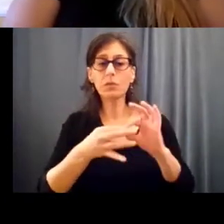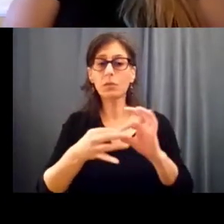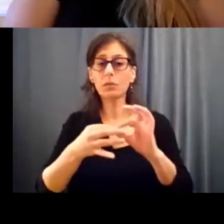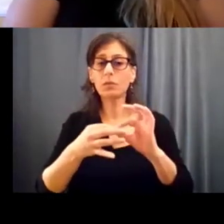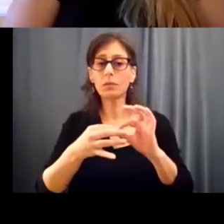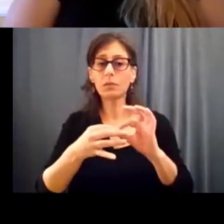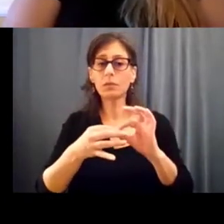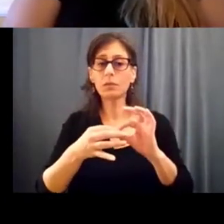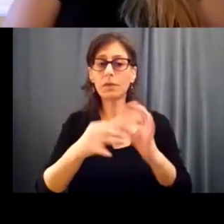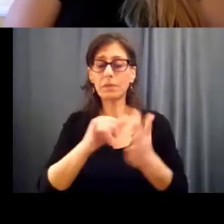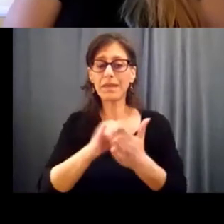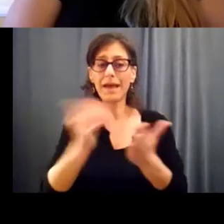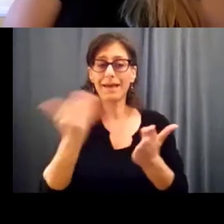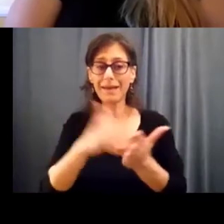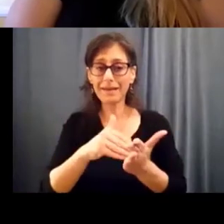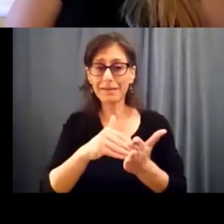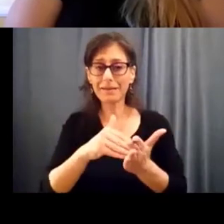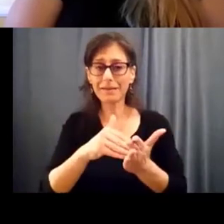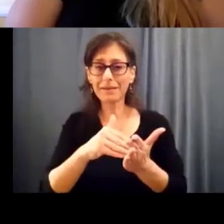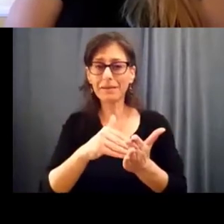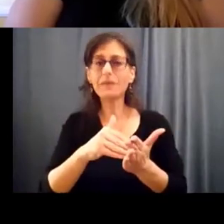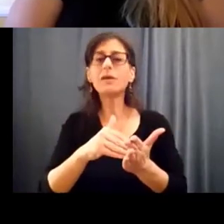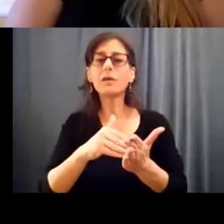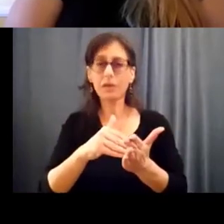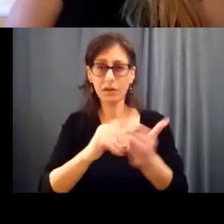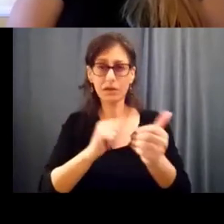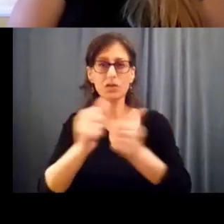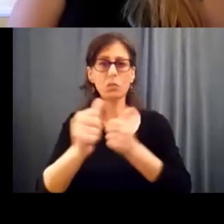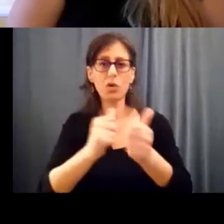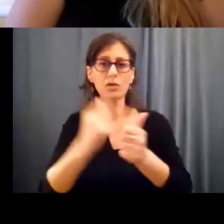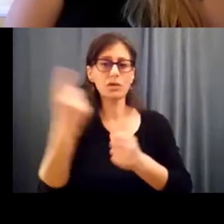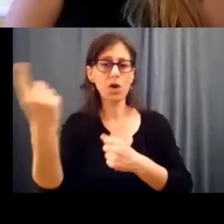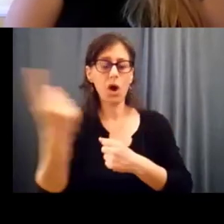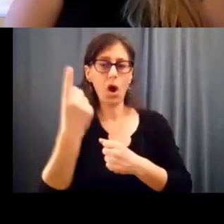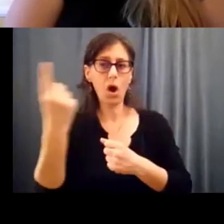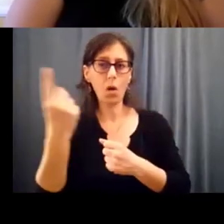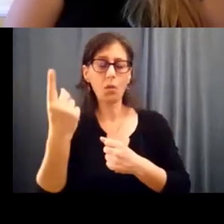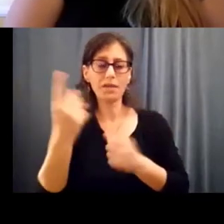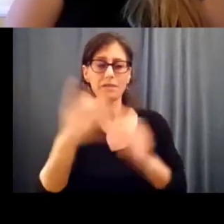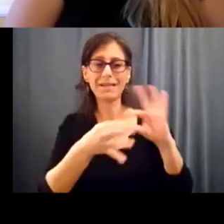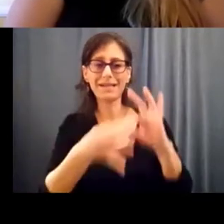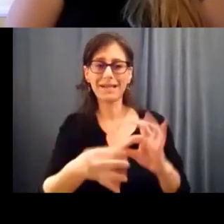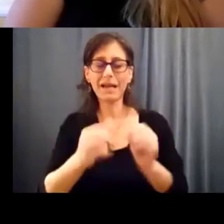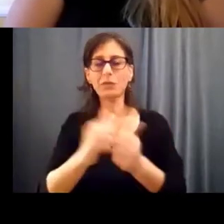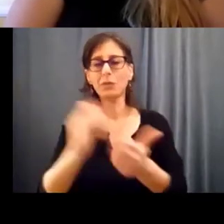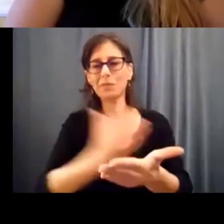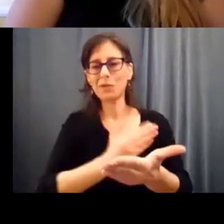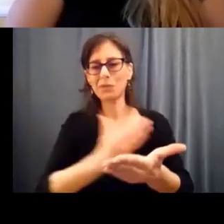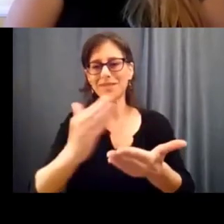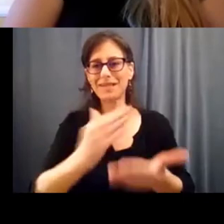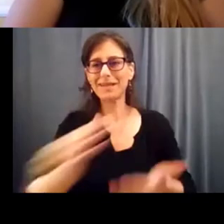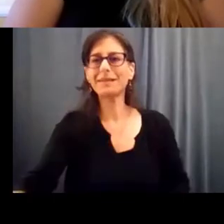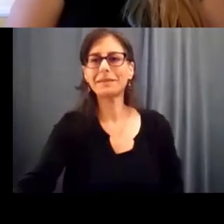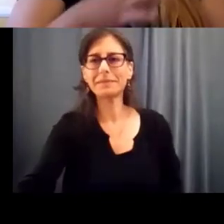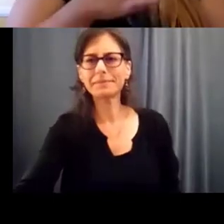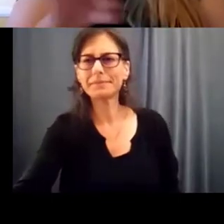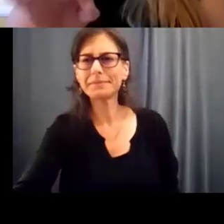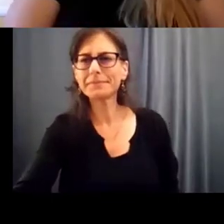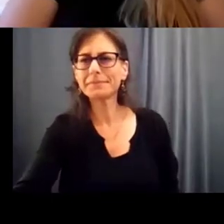game, because the sports has always been connected to music, and connected